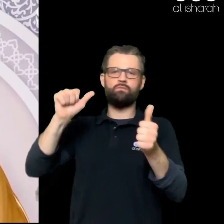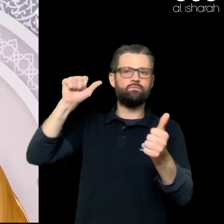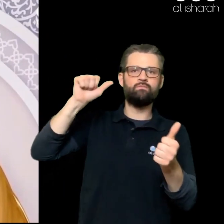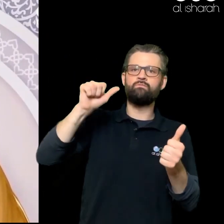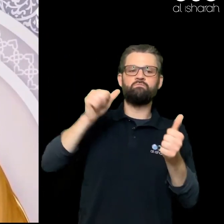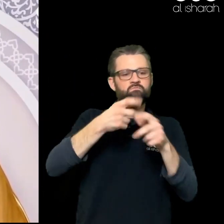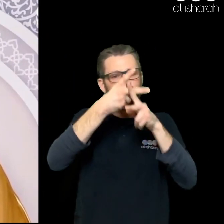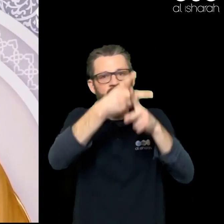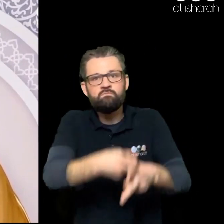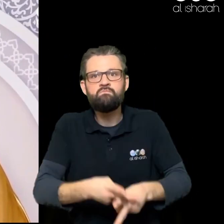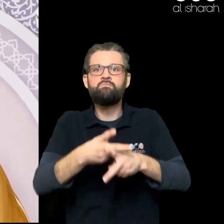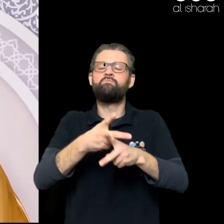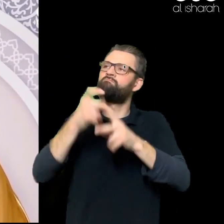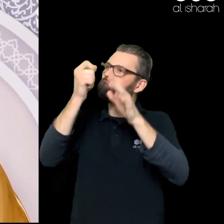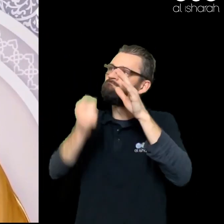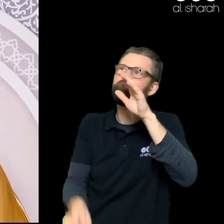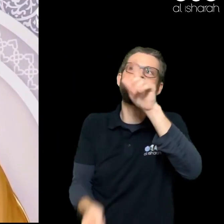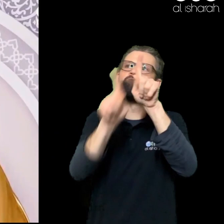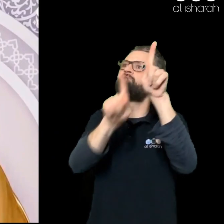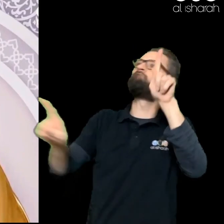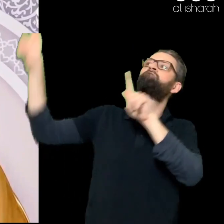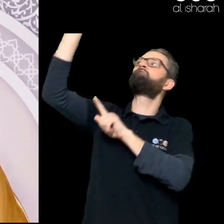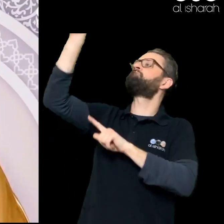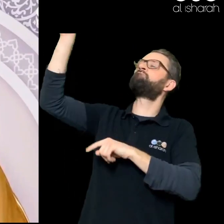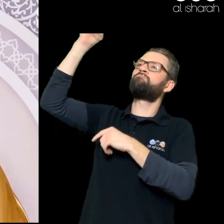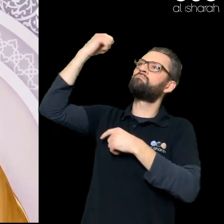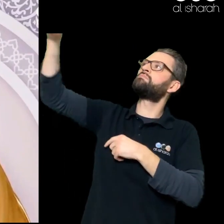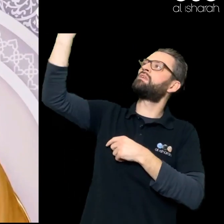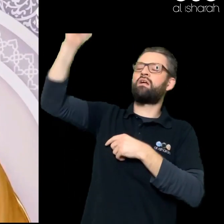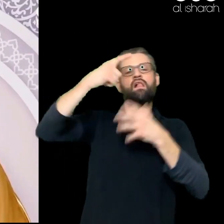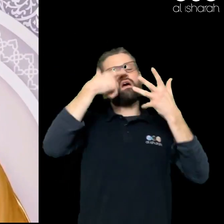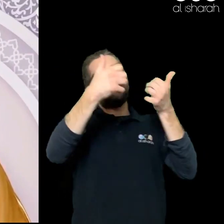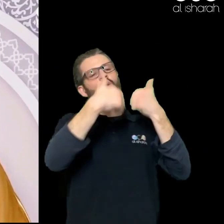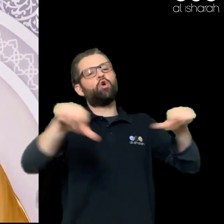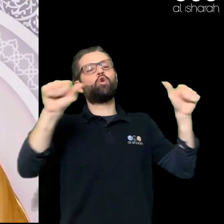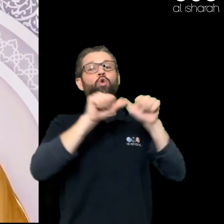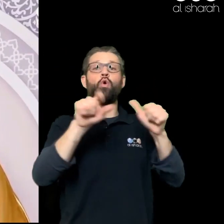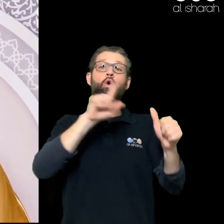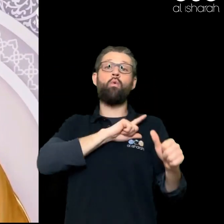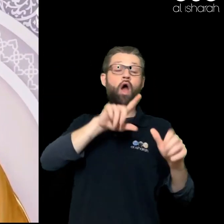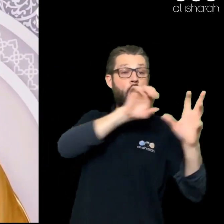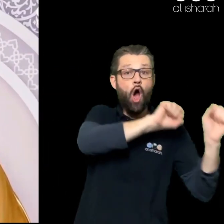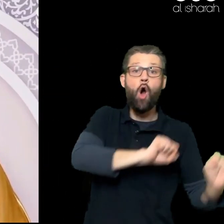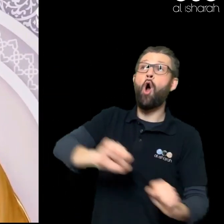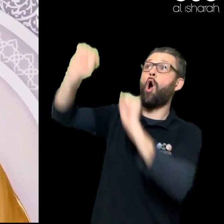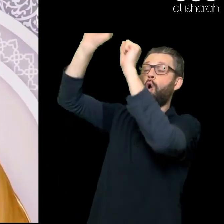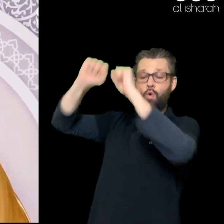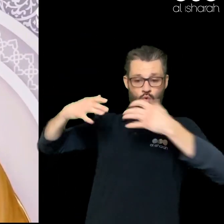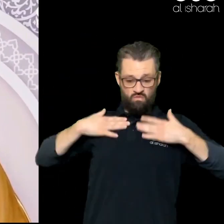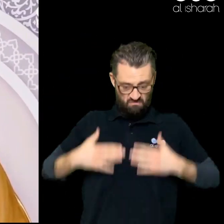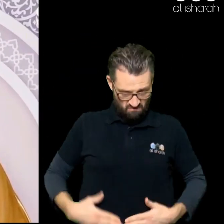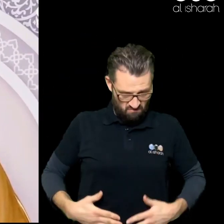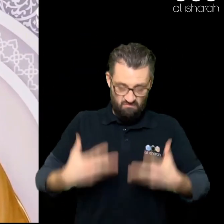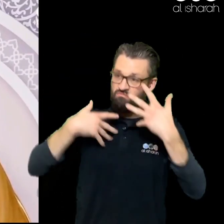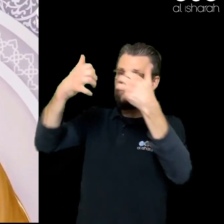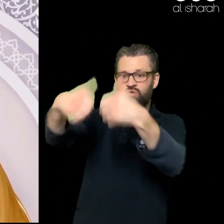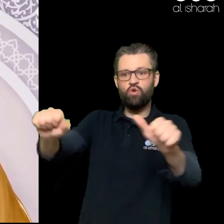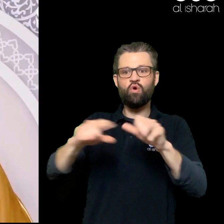Allah Cure For indeed You are the Owner of cure Allah has the cure But take the precautions Make sure that you do